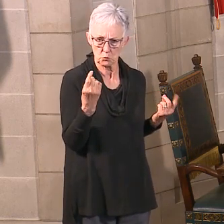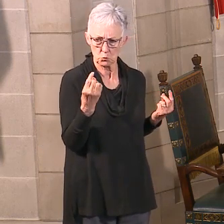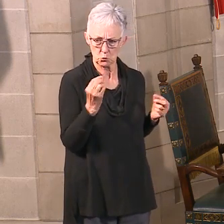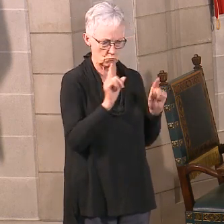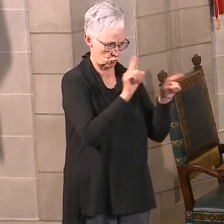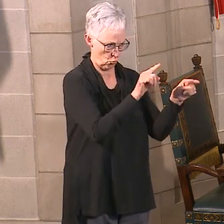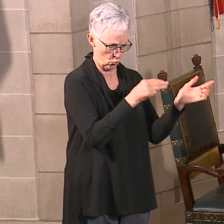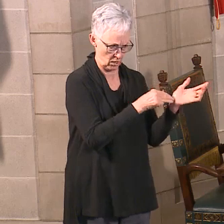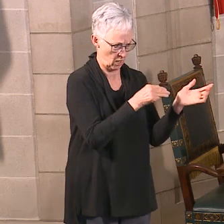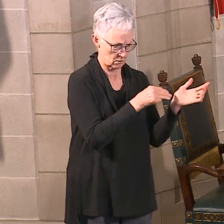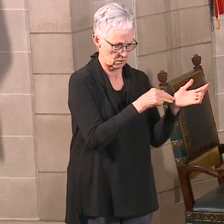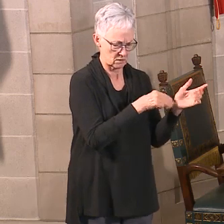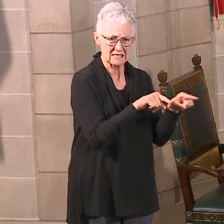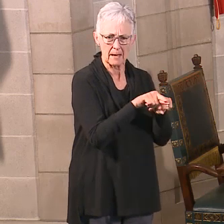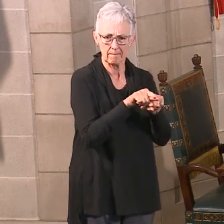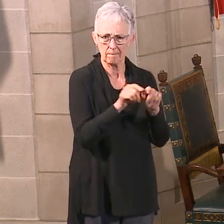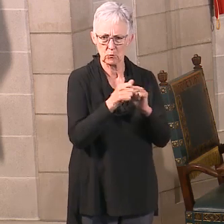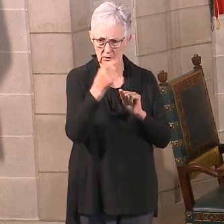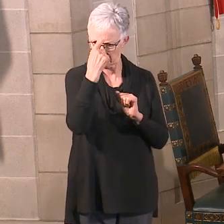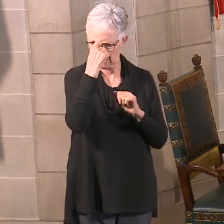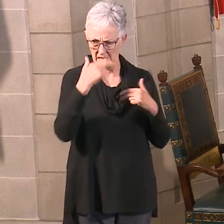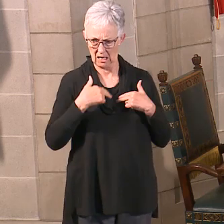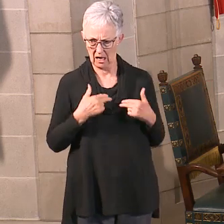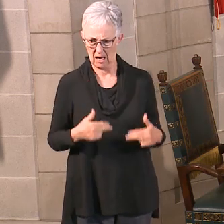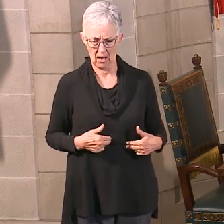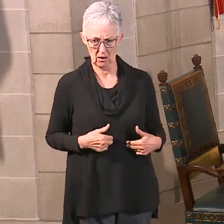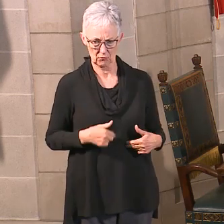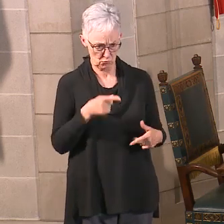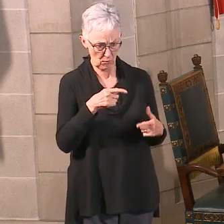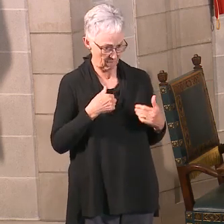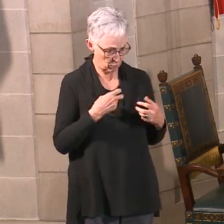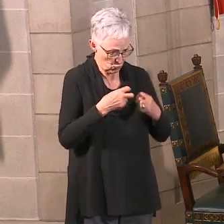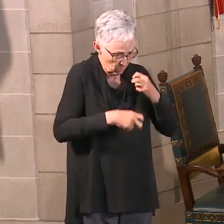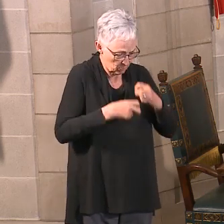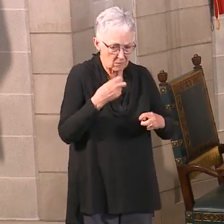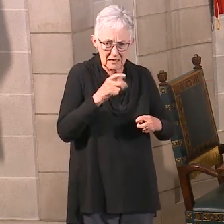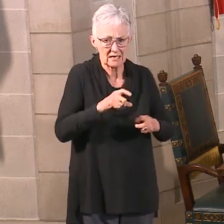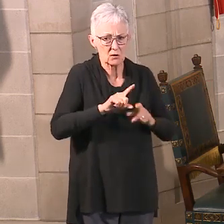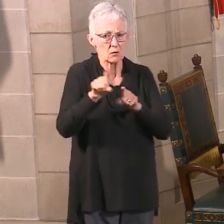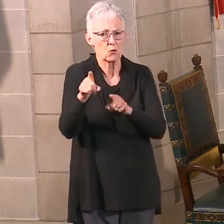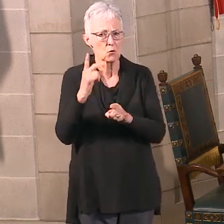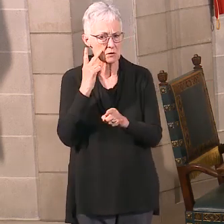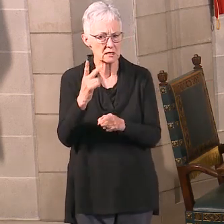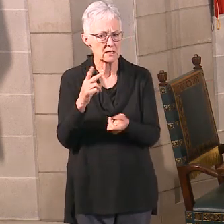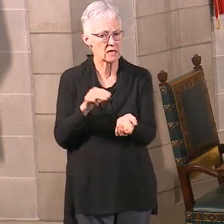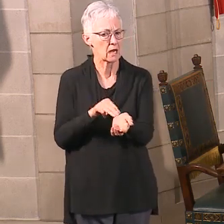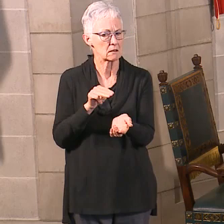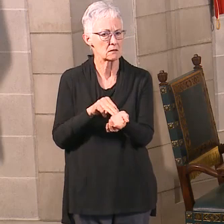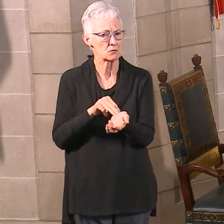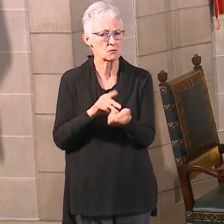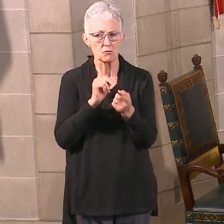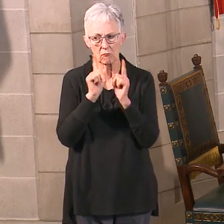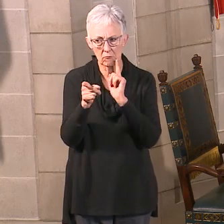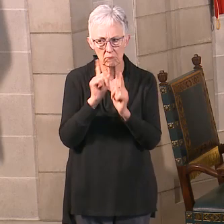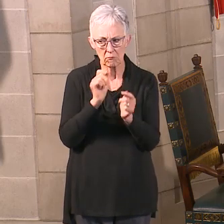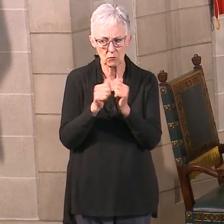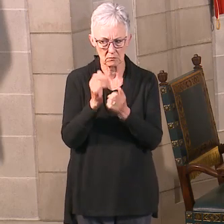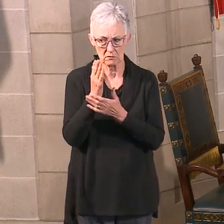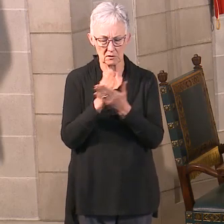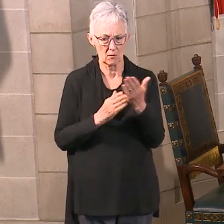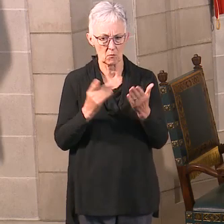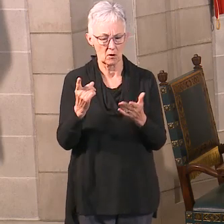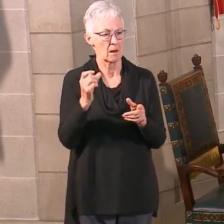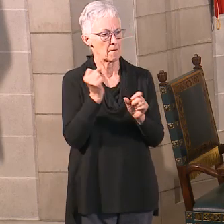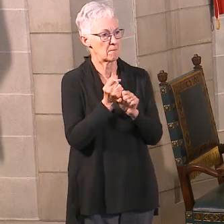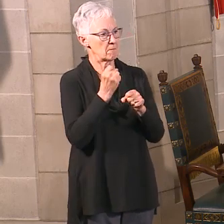Same things with mental health. If you have a mental health issue, you should go see a doctor. Talk to somebody. It's about making sure that the complete person is being healthy